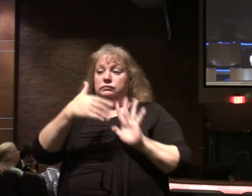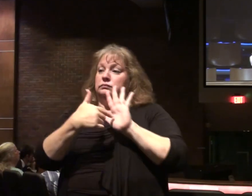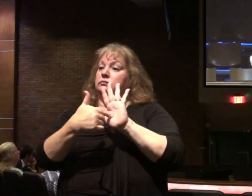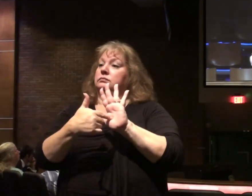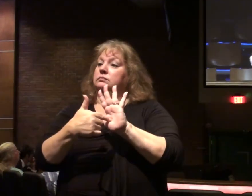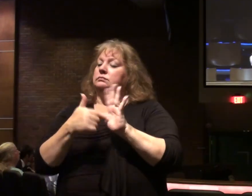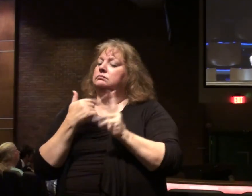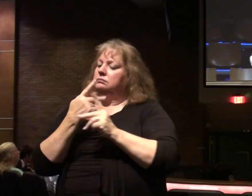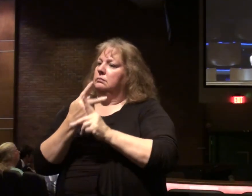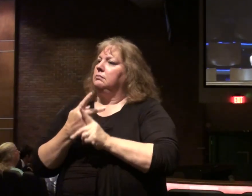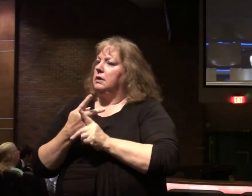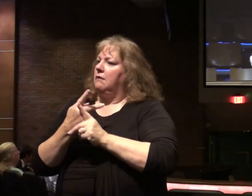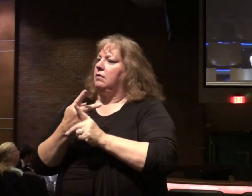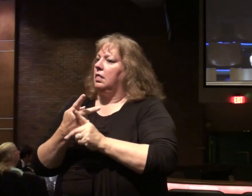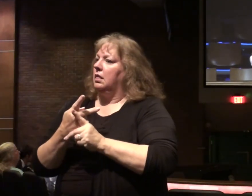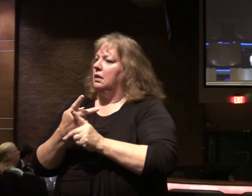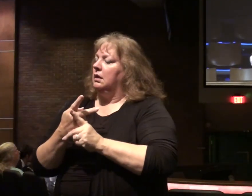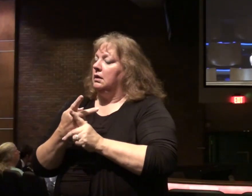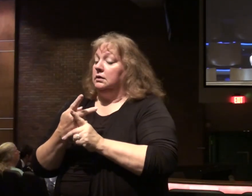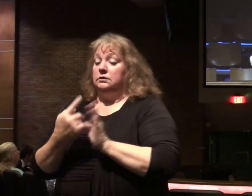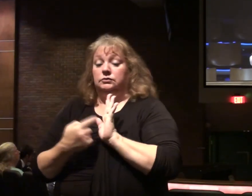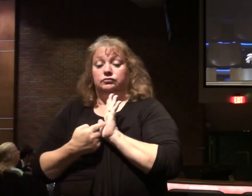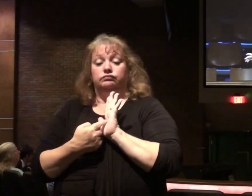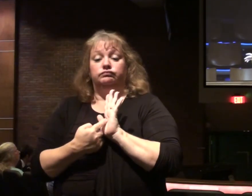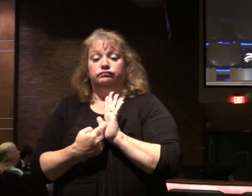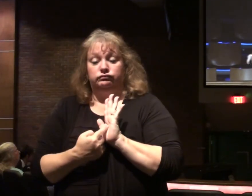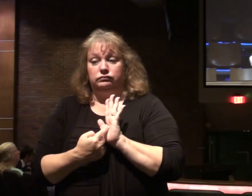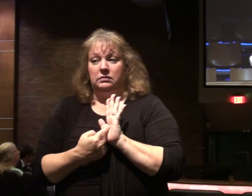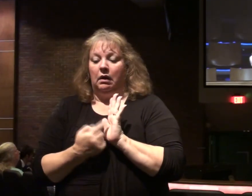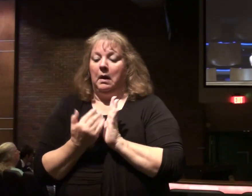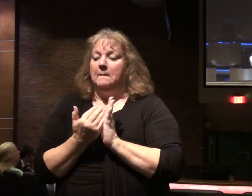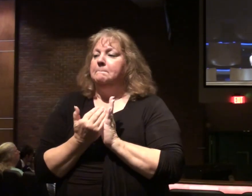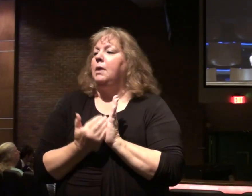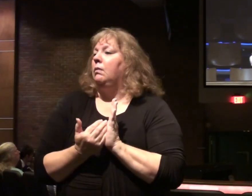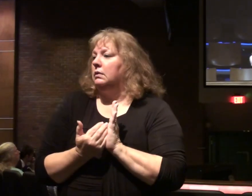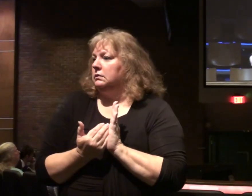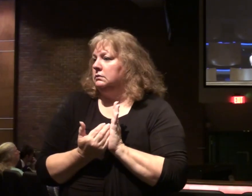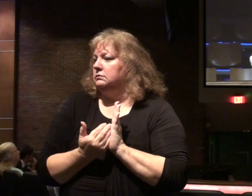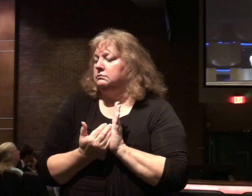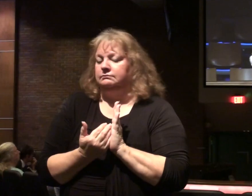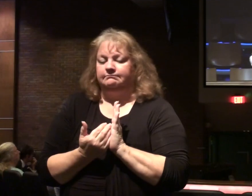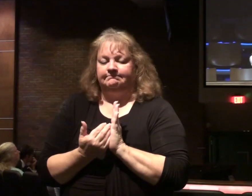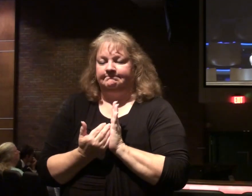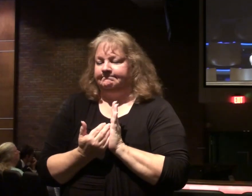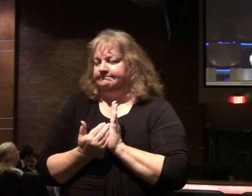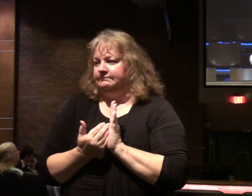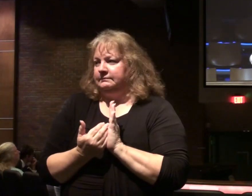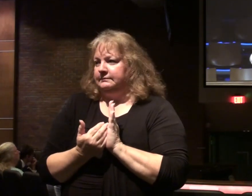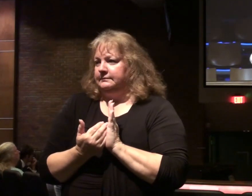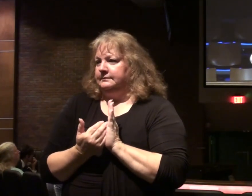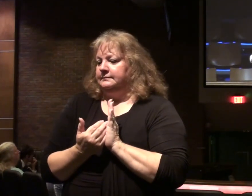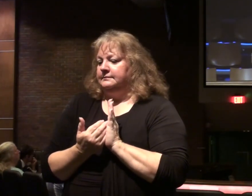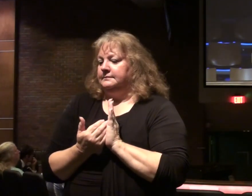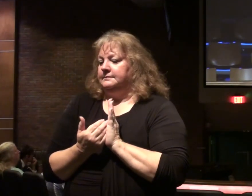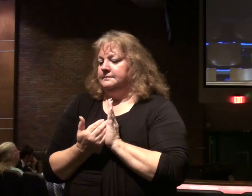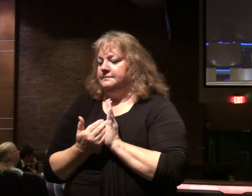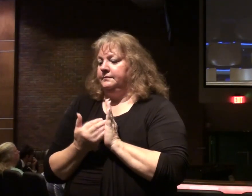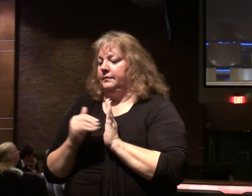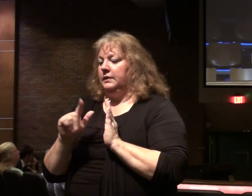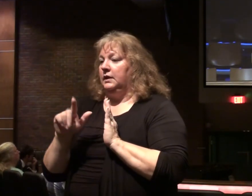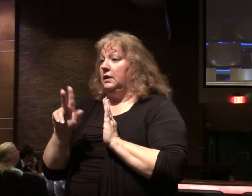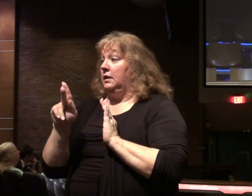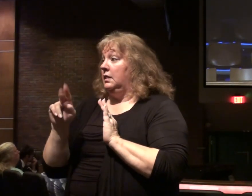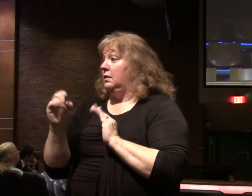let us be careful not to present part of Jesus Christ. Now, I don't go to Luke 14